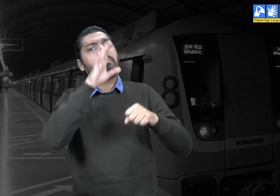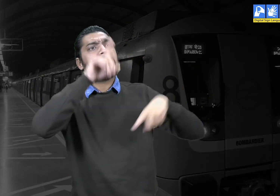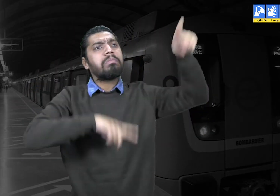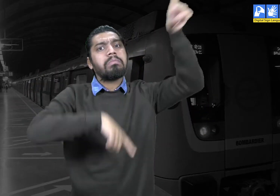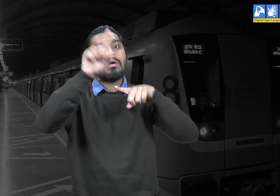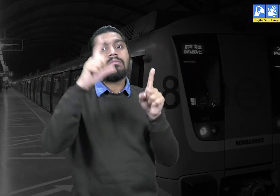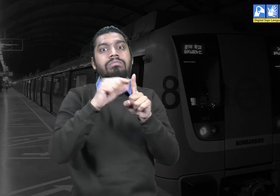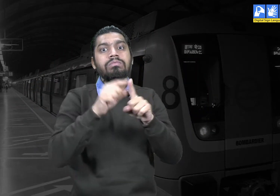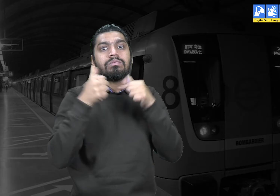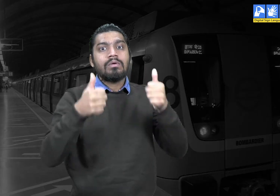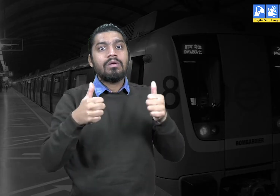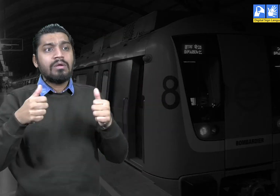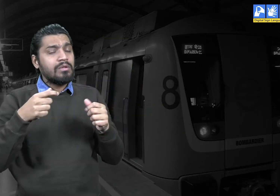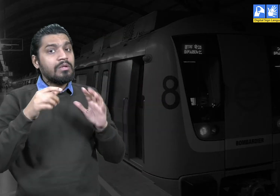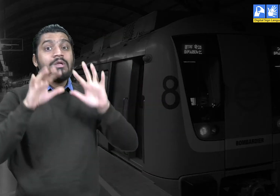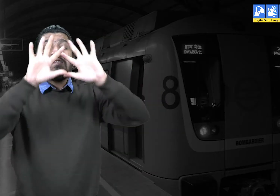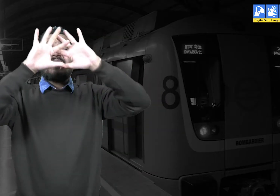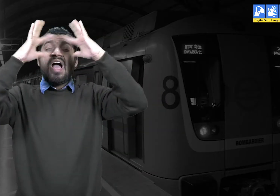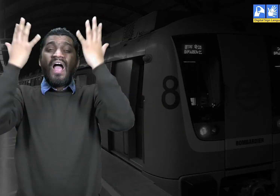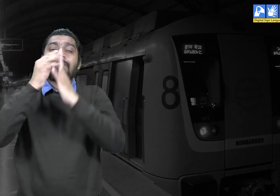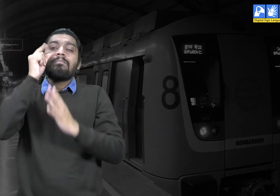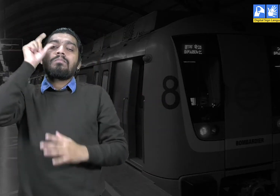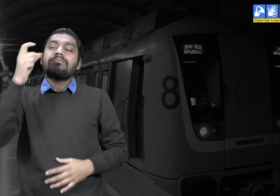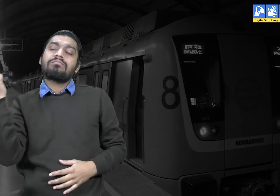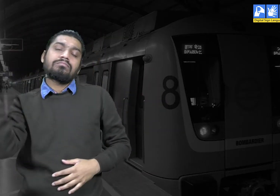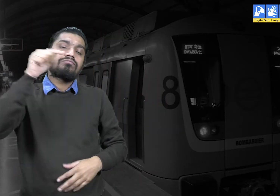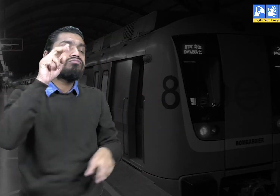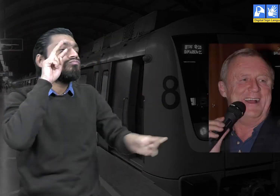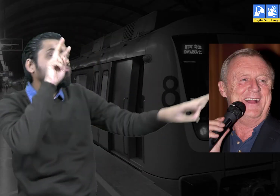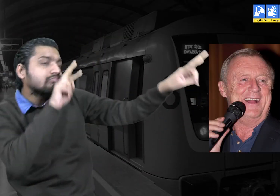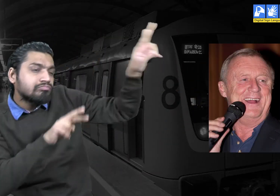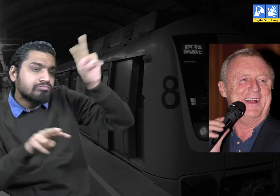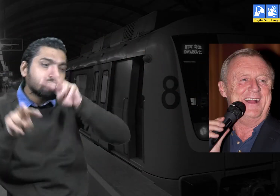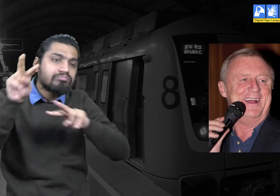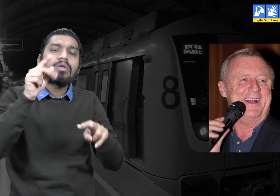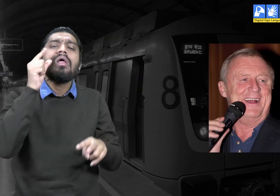The Konkan Railways has been covered in the extreme railways program